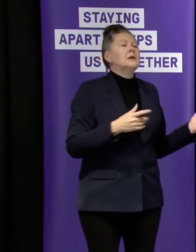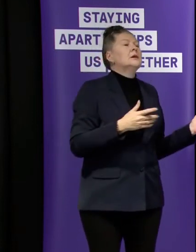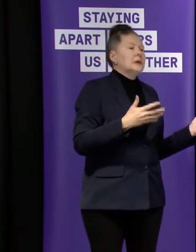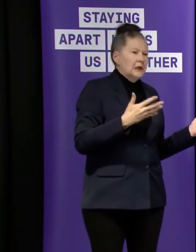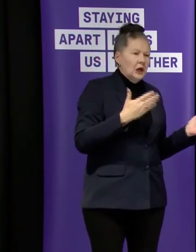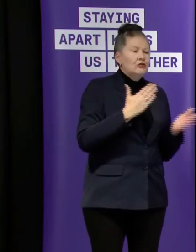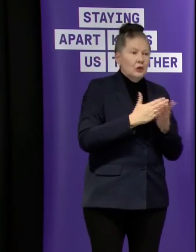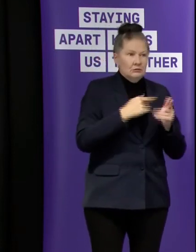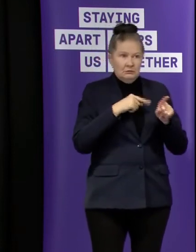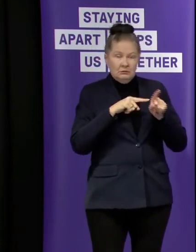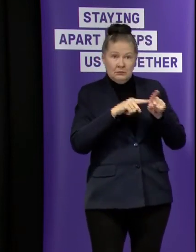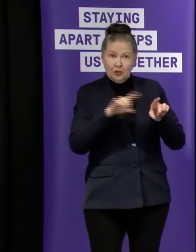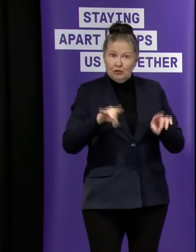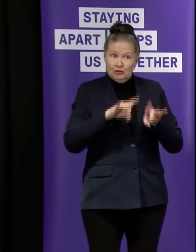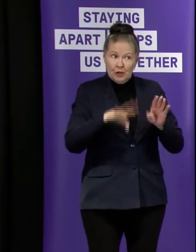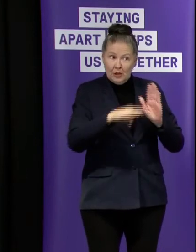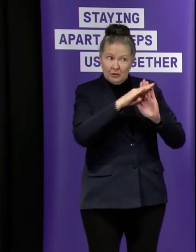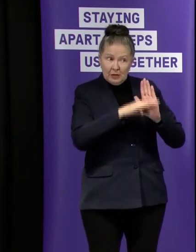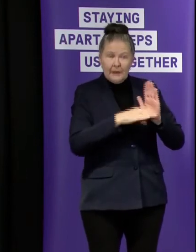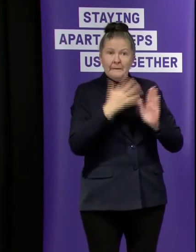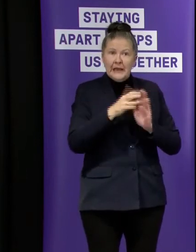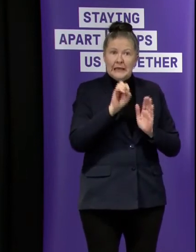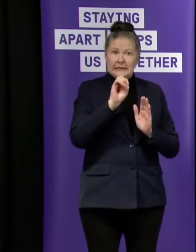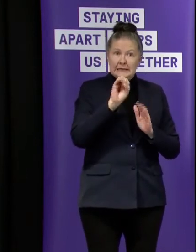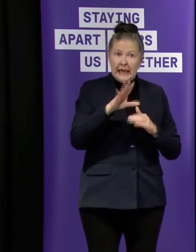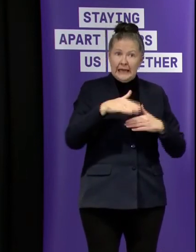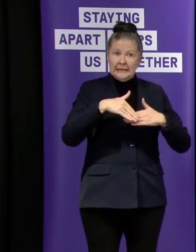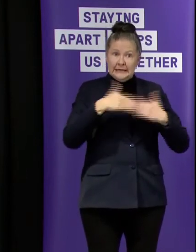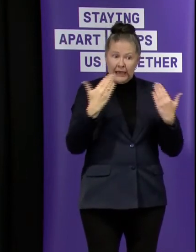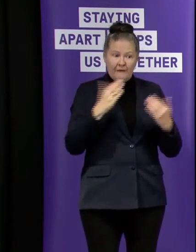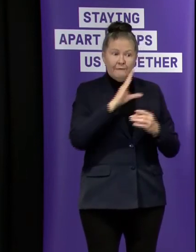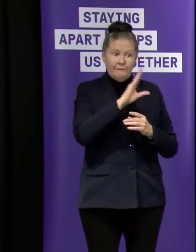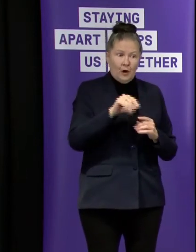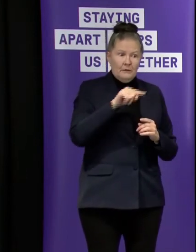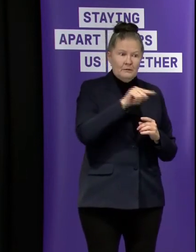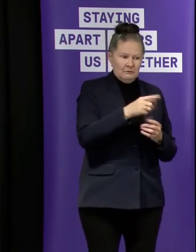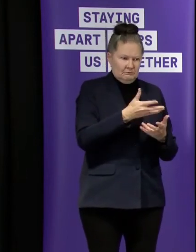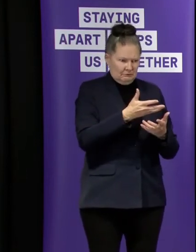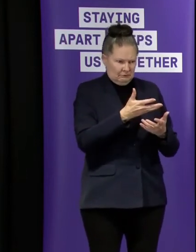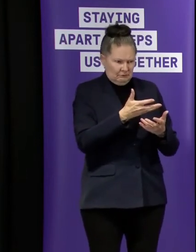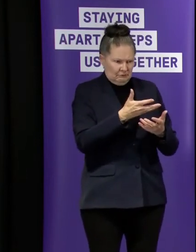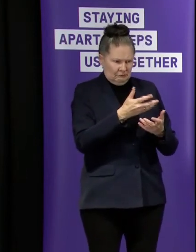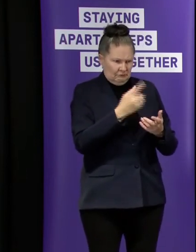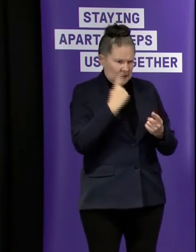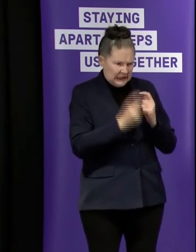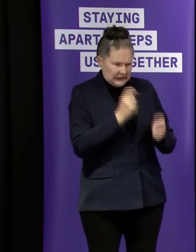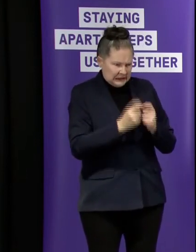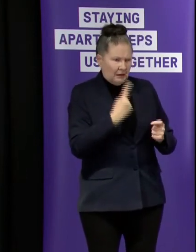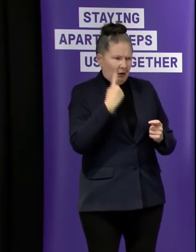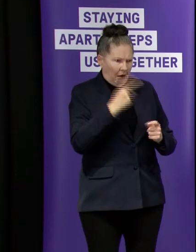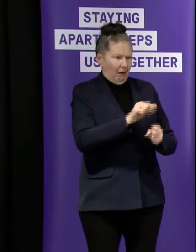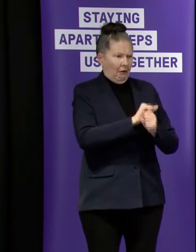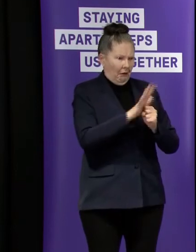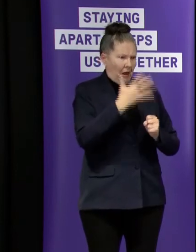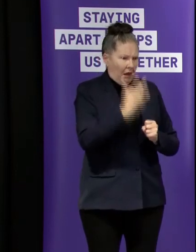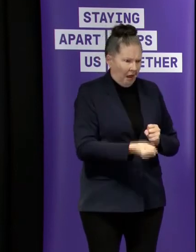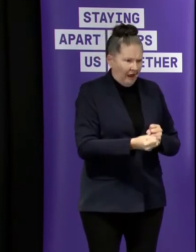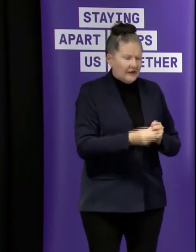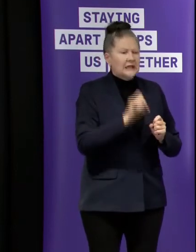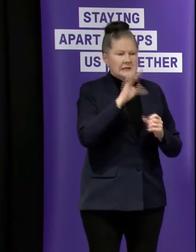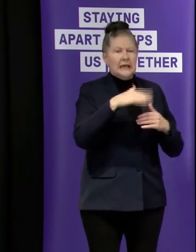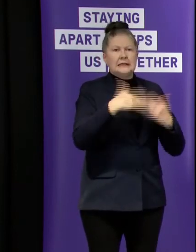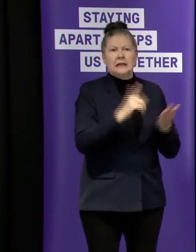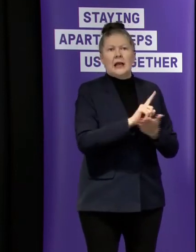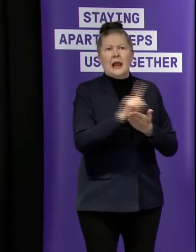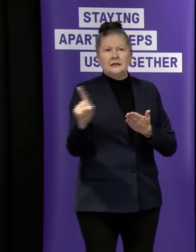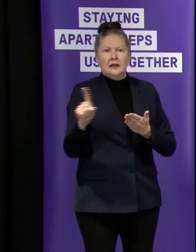the national guidelines say that it's 10 days from the date of the positive swab um so that's deemed to be the start of the illness so what was it before